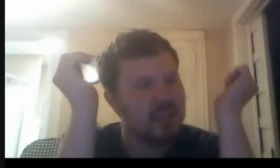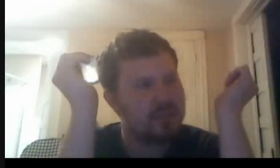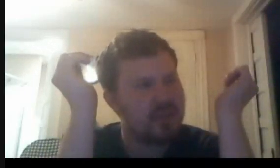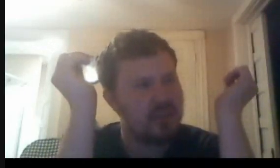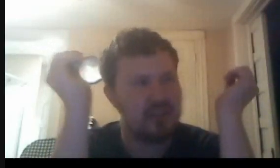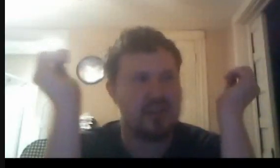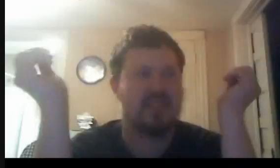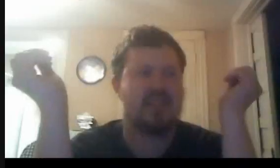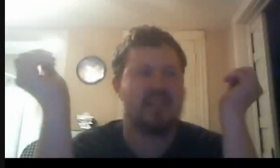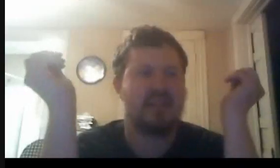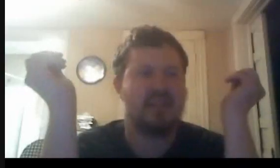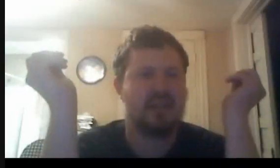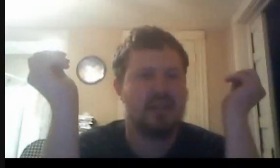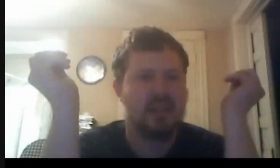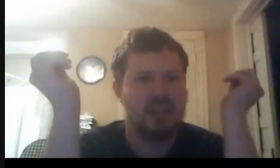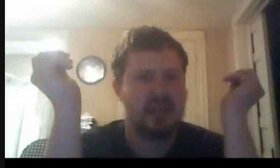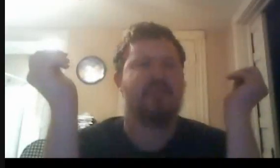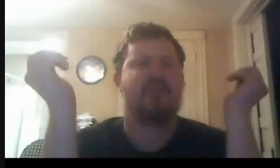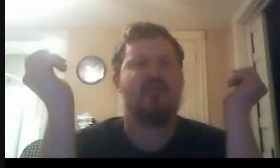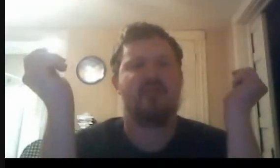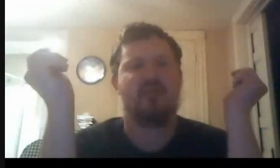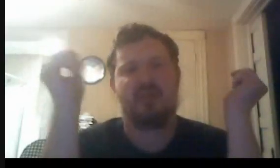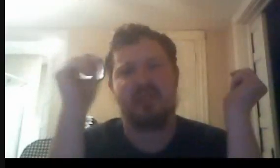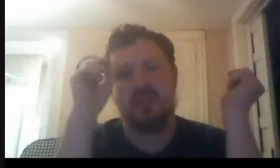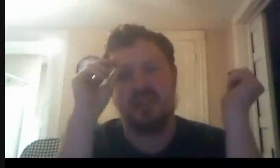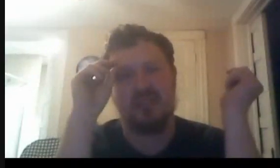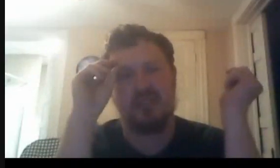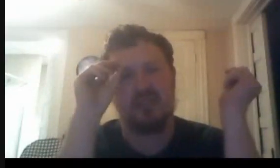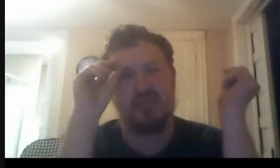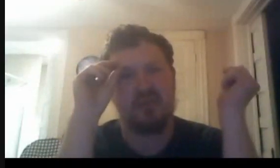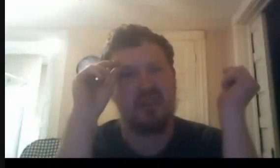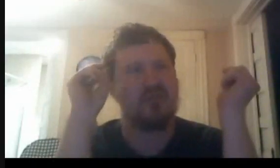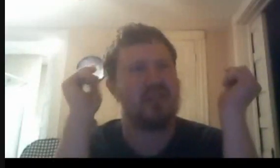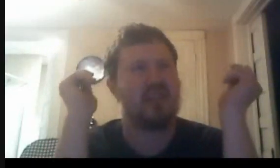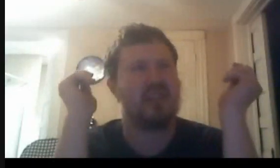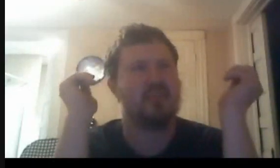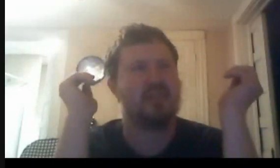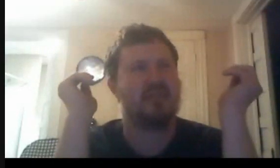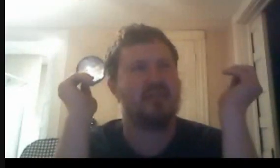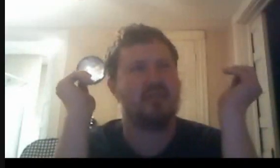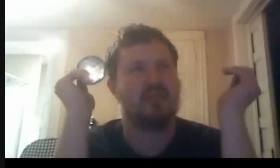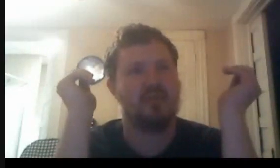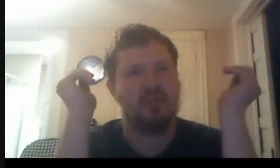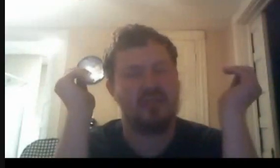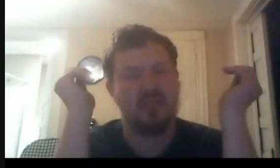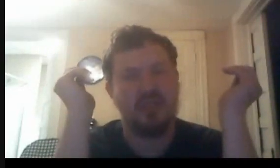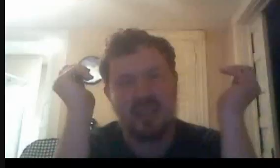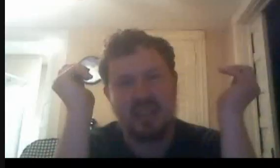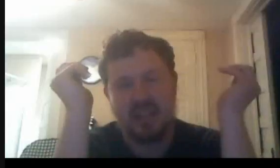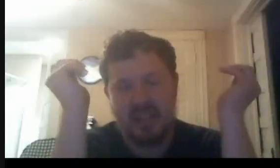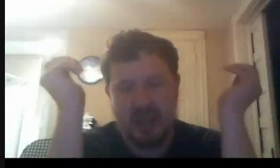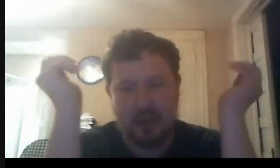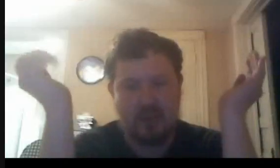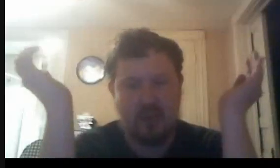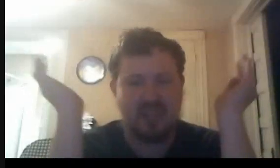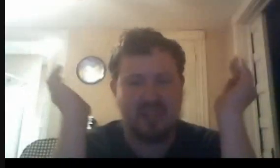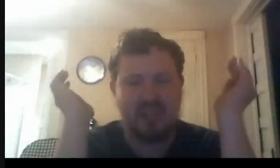I was a collector of the Goosebumps series, though I don't think I had as many of those books. I watched the